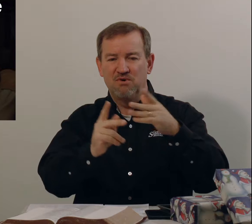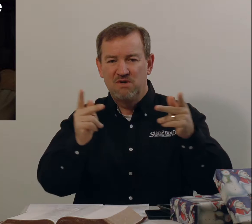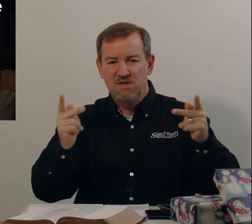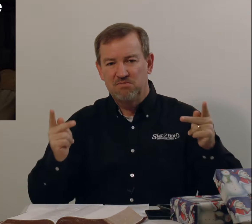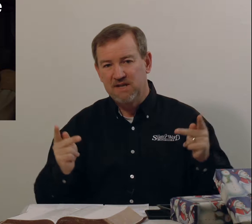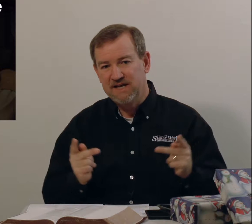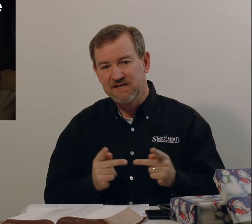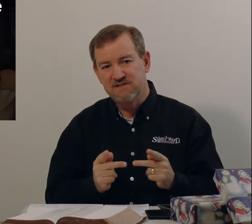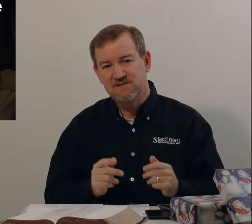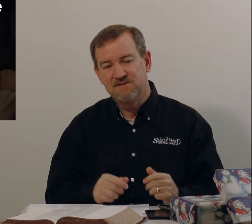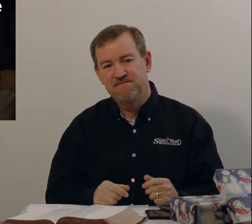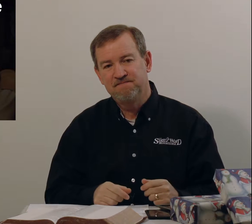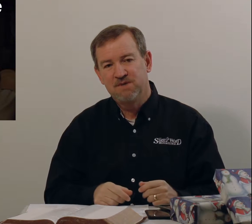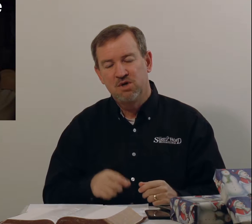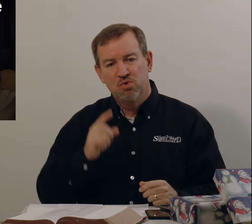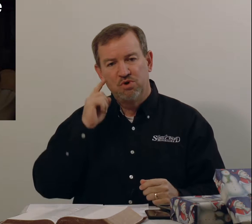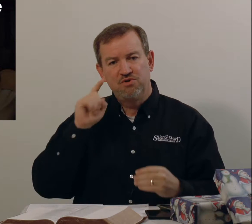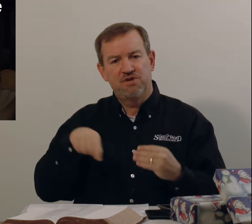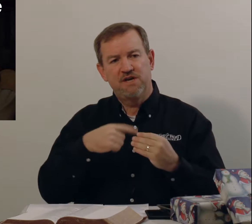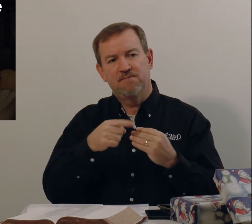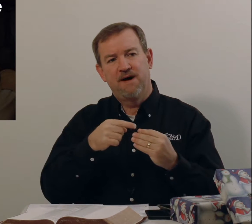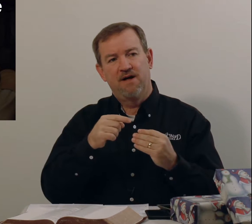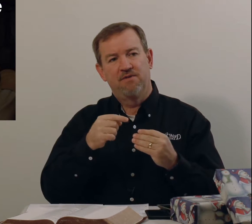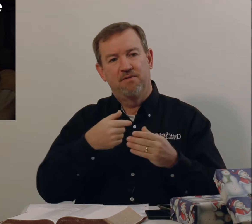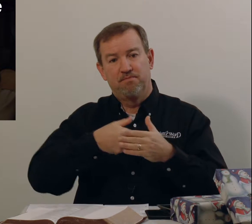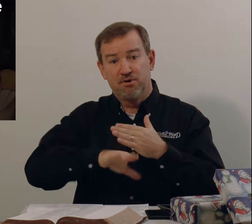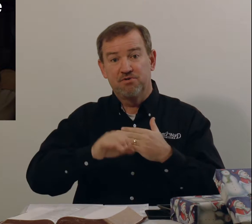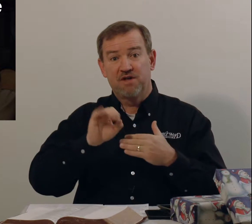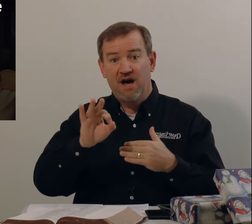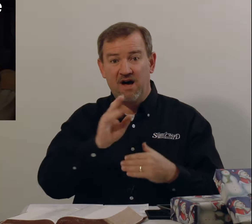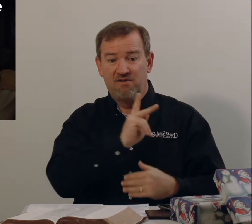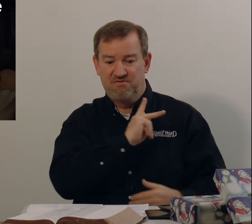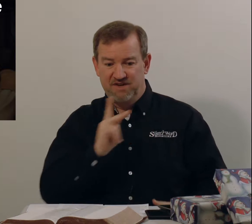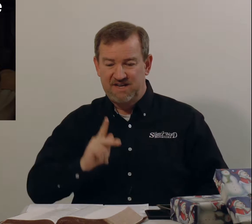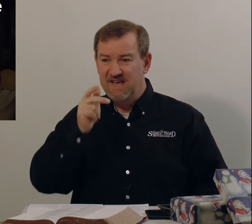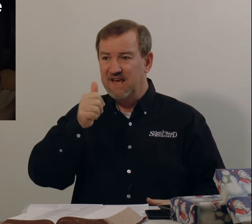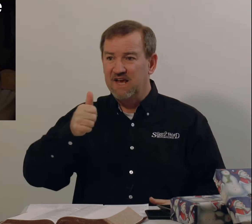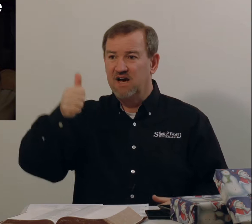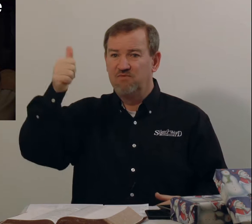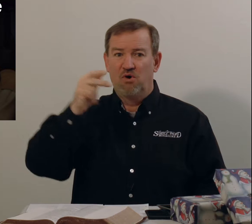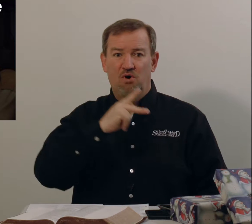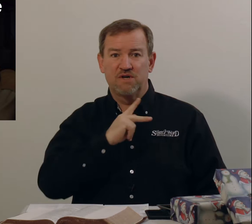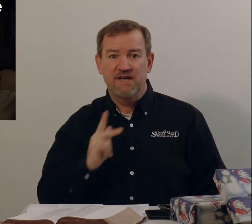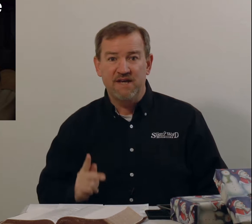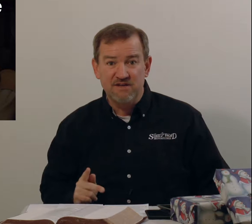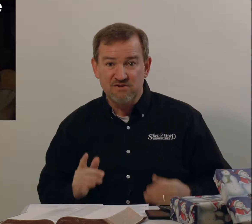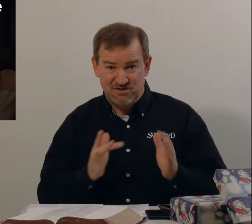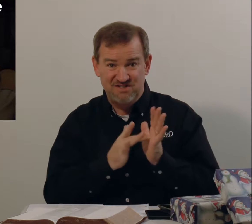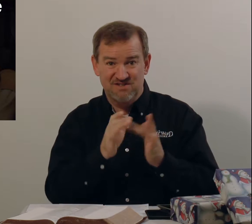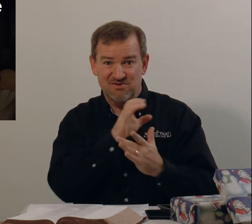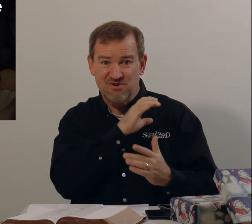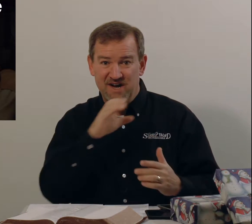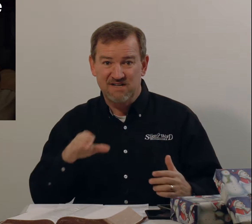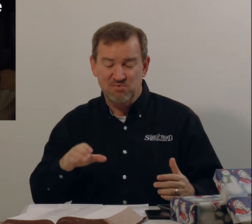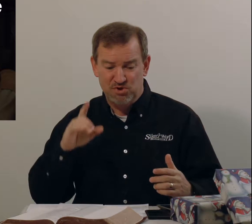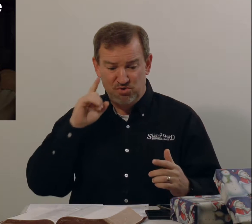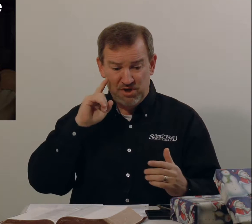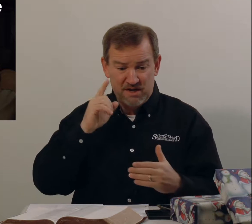place. When you think about the birth of the King of all Kings, Jesus Christ. When you think